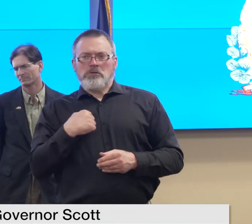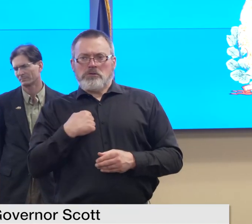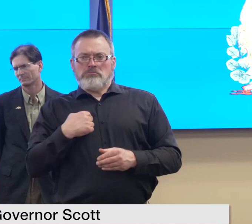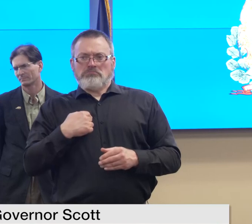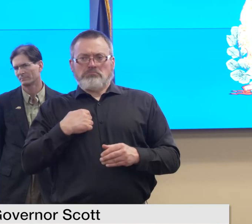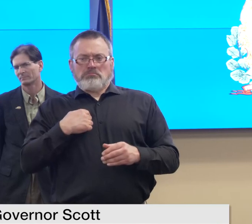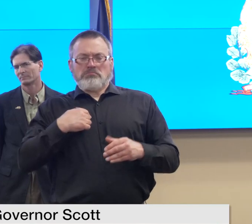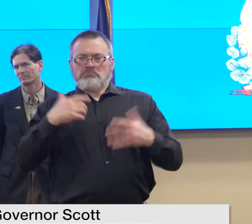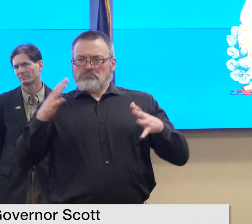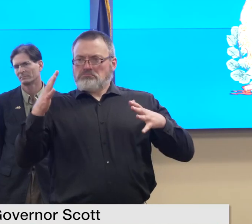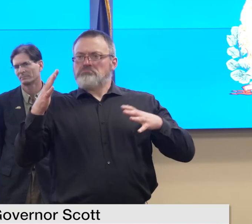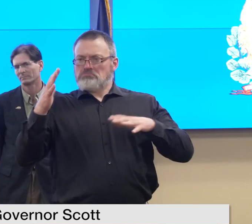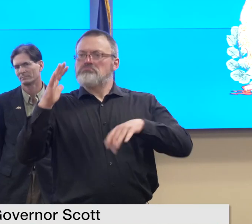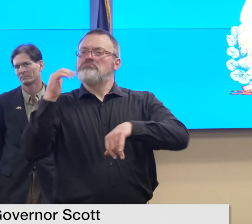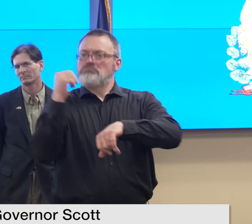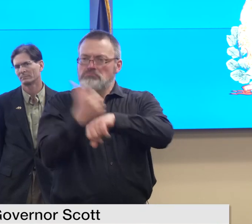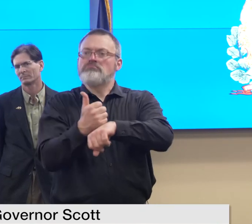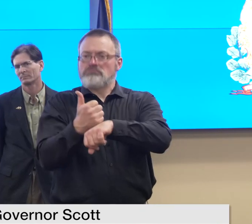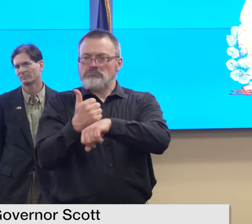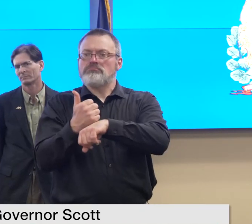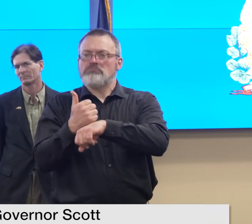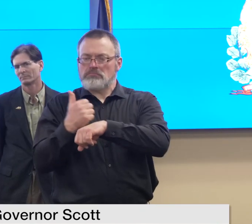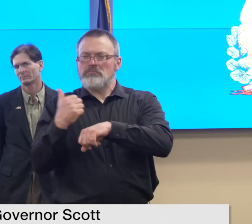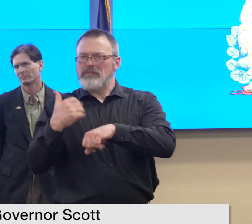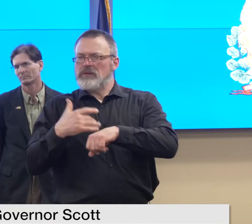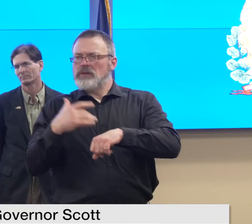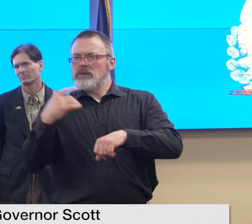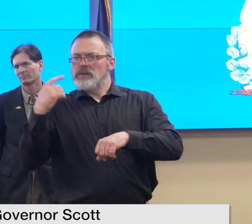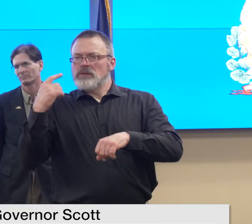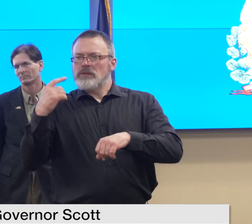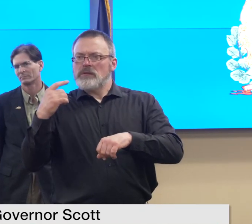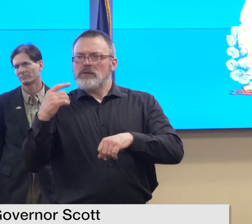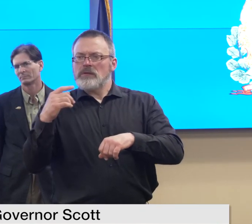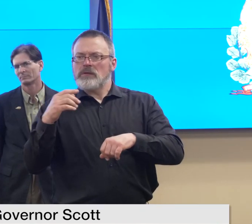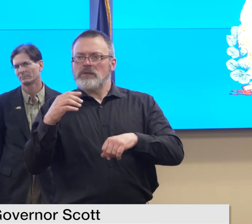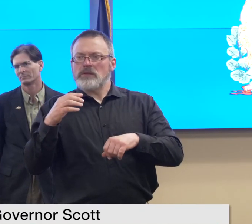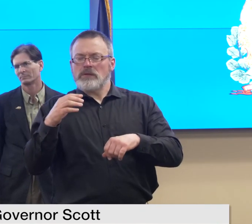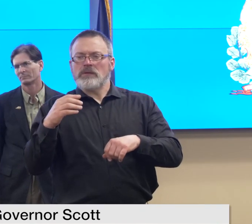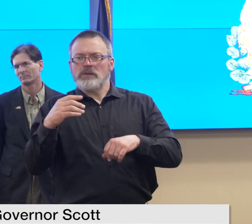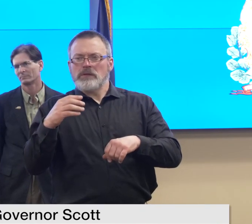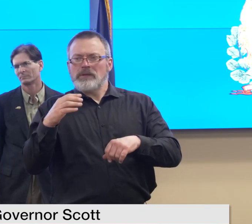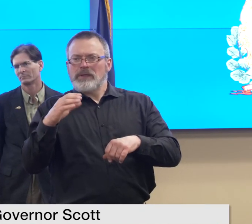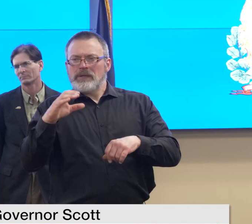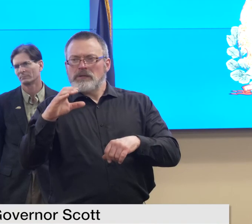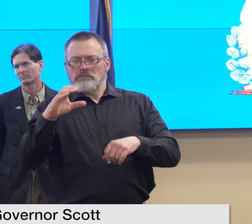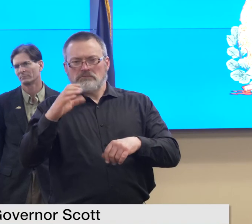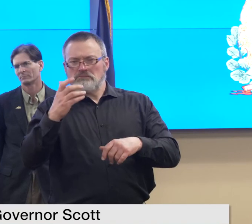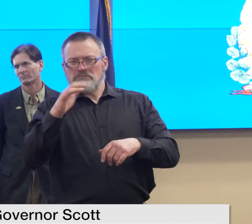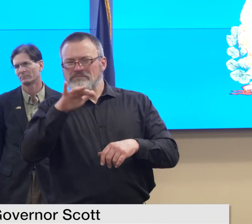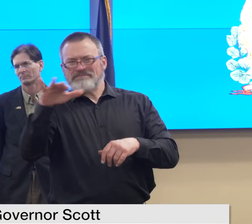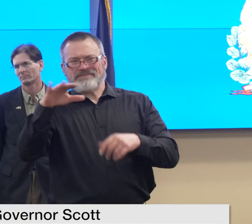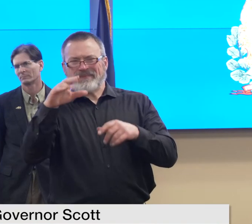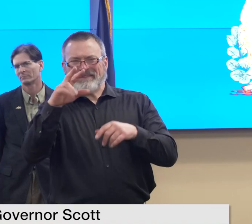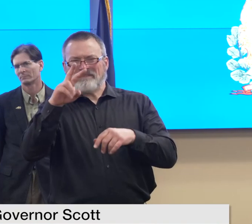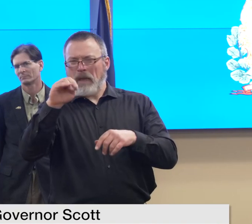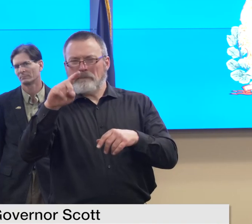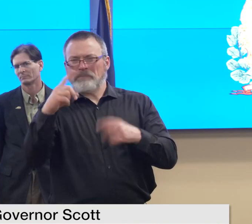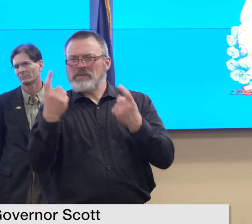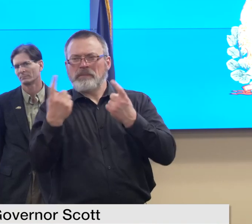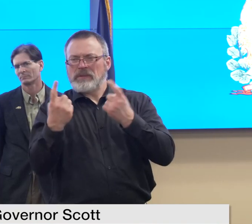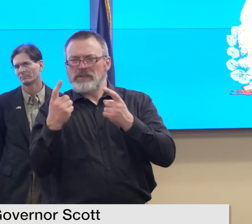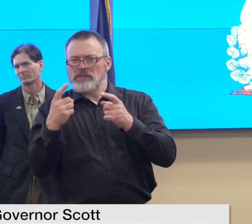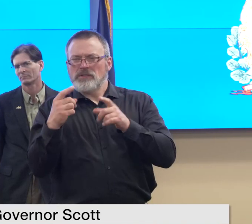callus the emd the emergency management director at in callus to come and assist